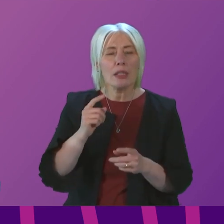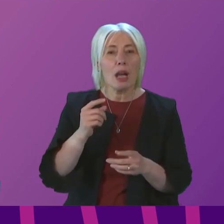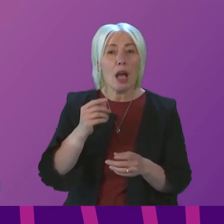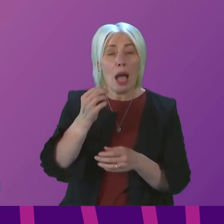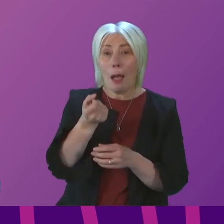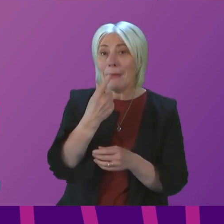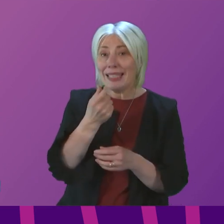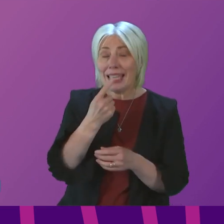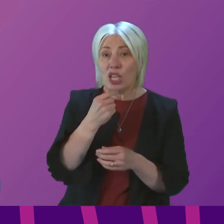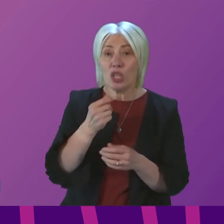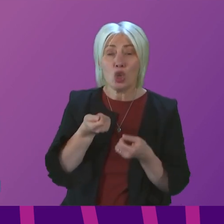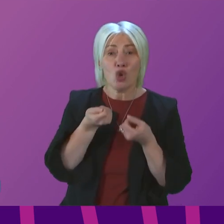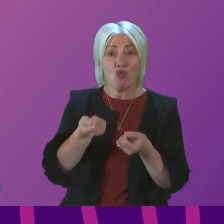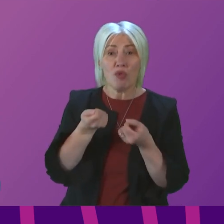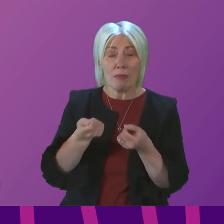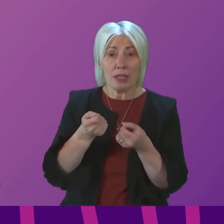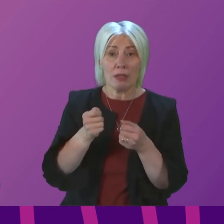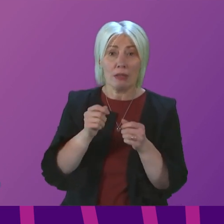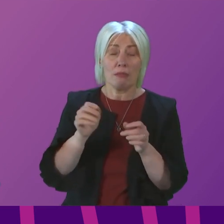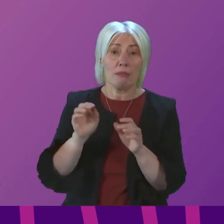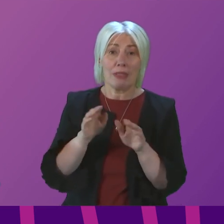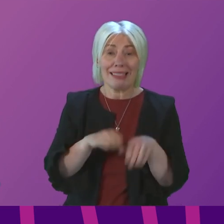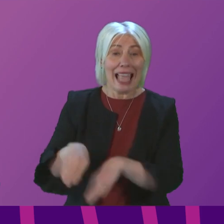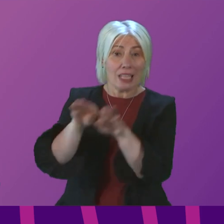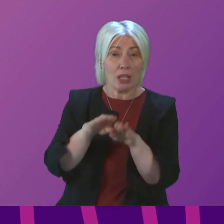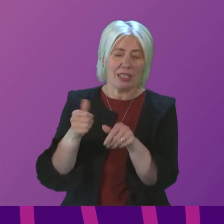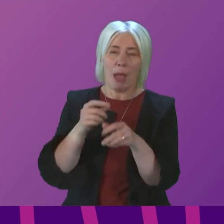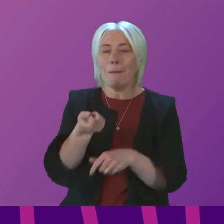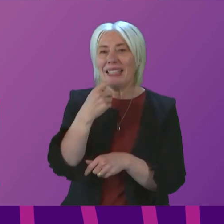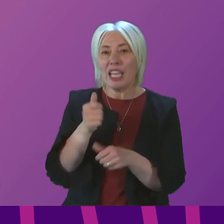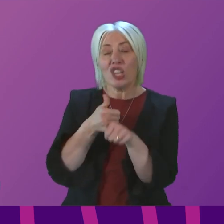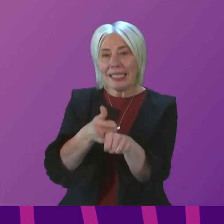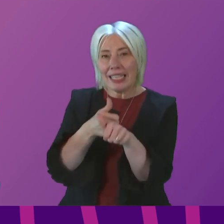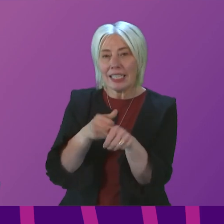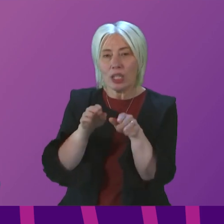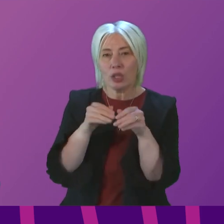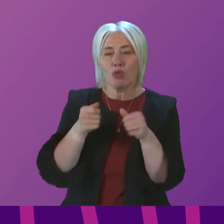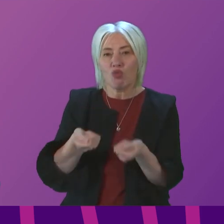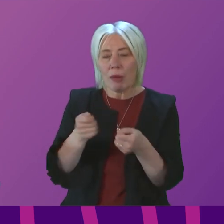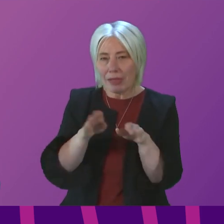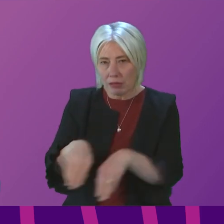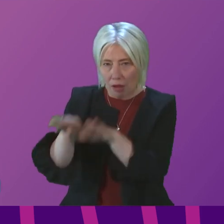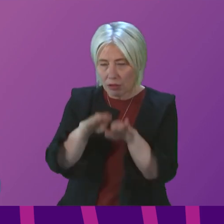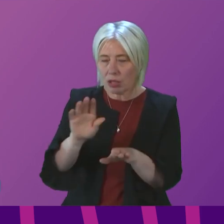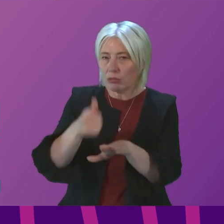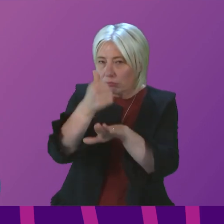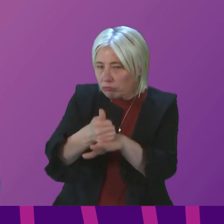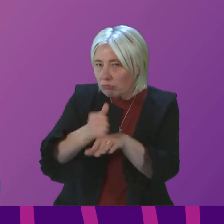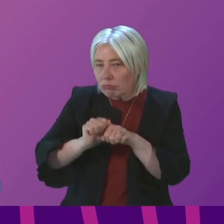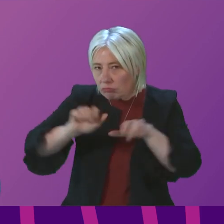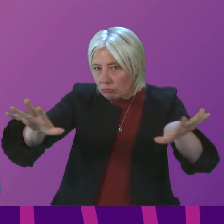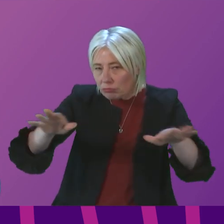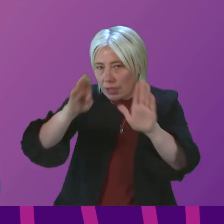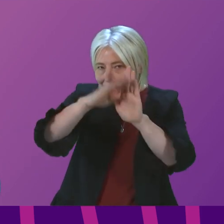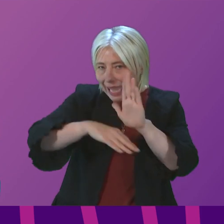-assisted treatment standards have been fully embedded across Scotland? First Minister. Work to embed the MAT standards